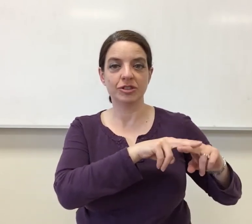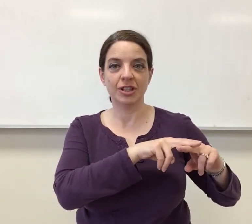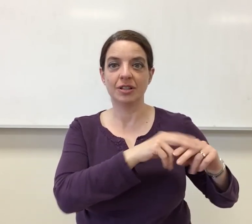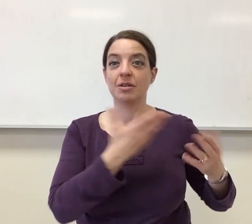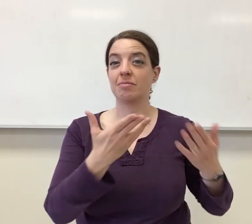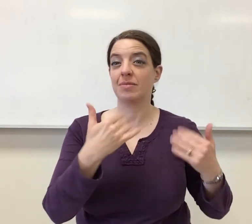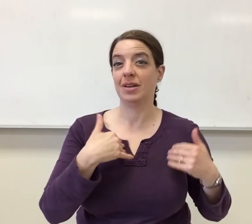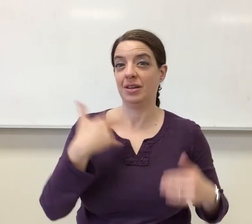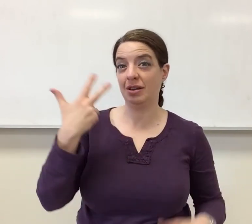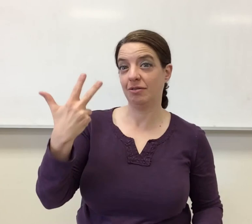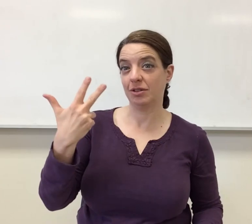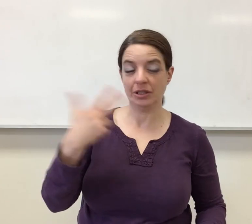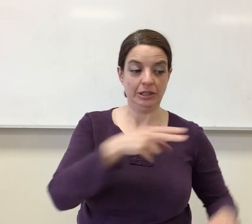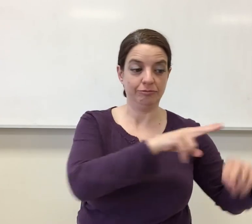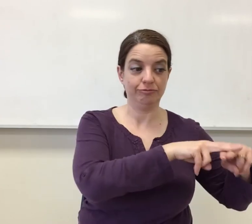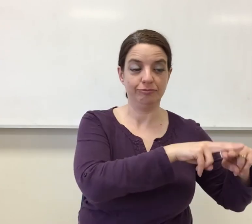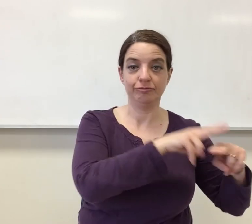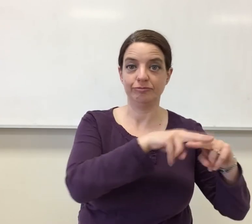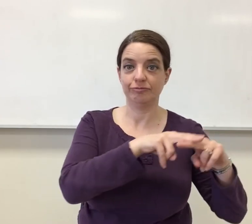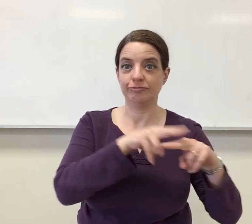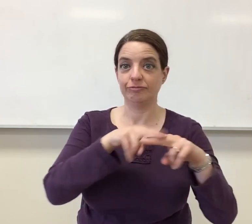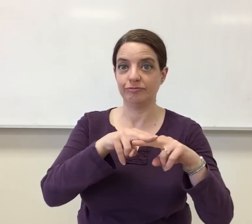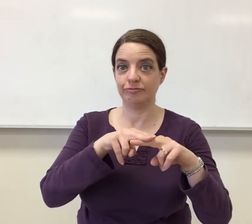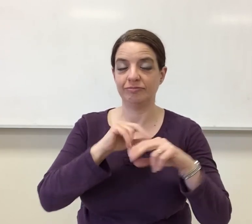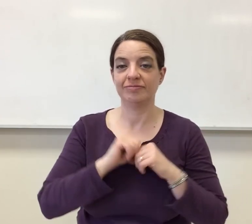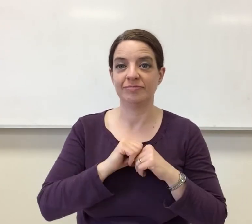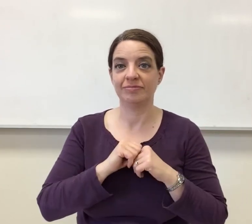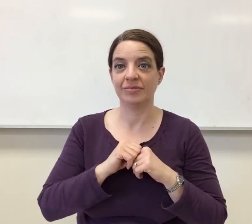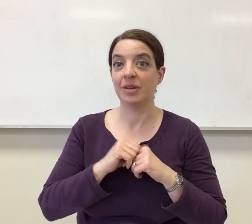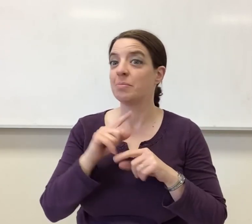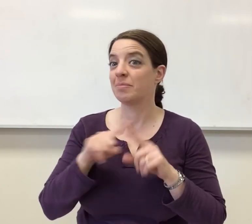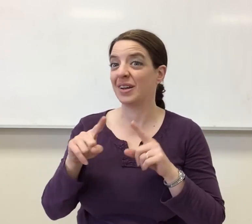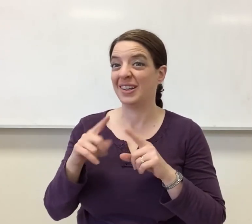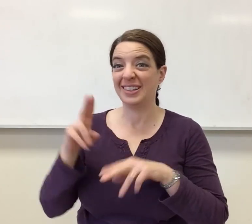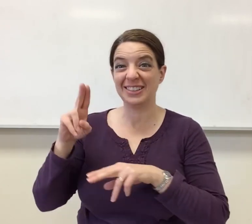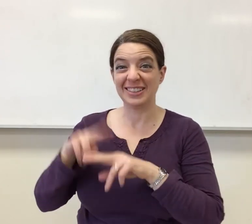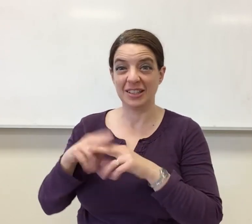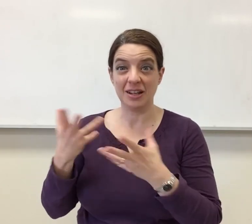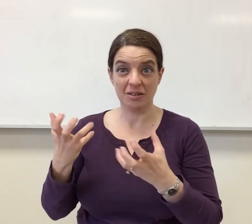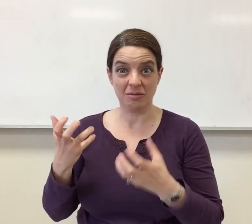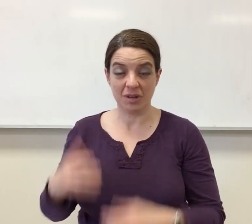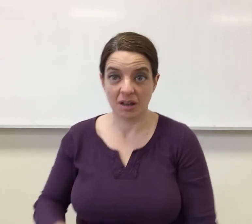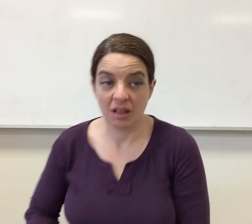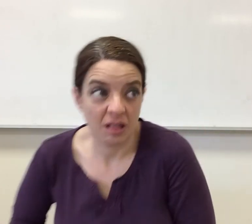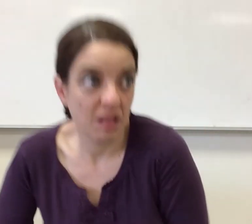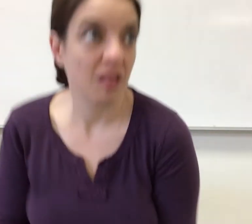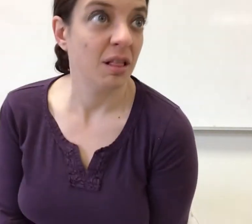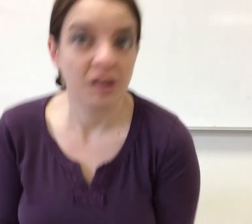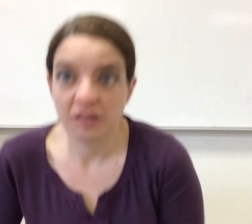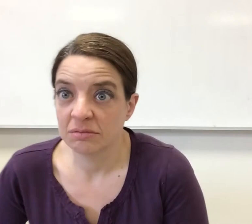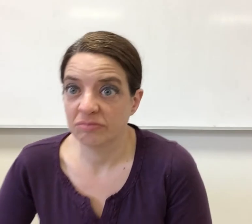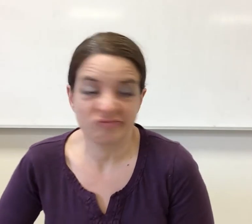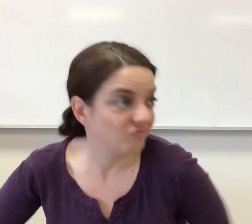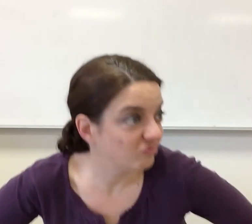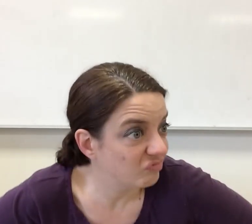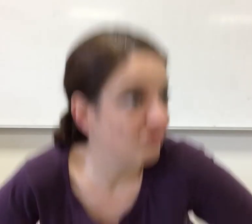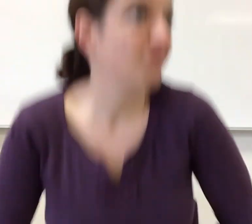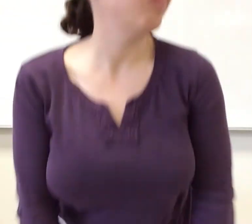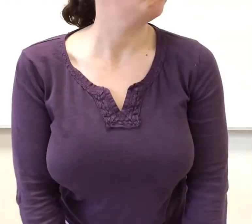So that noun chair, we might have three chairs sitting next to each other, but when the verb, you're just going to sit once